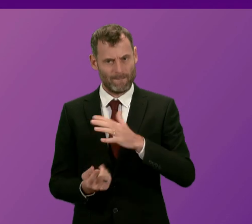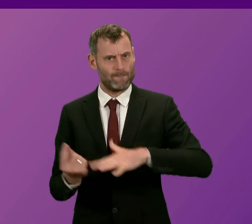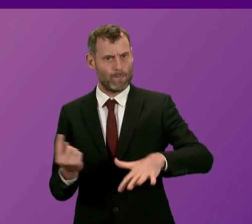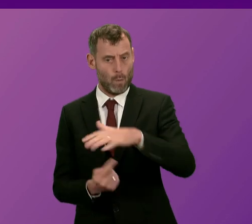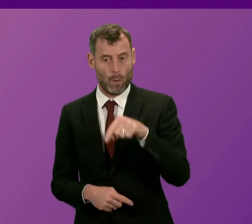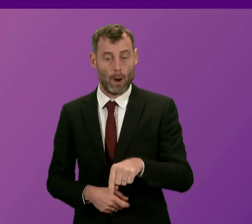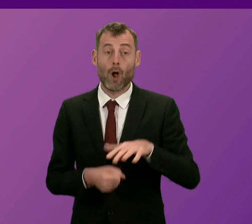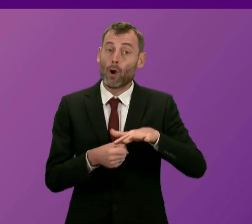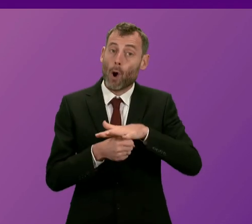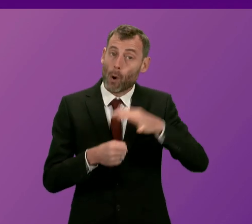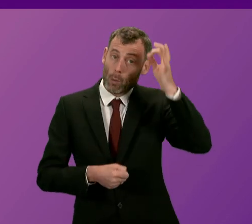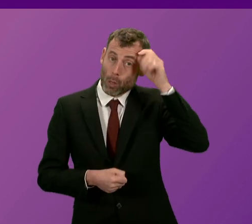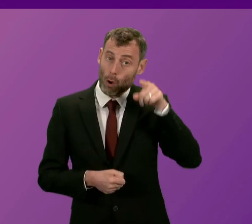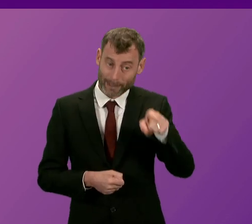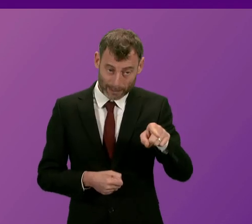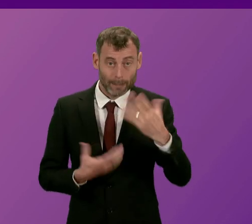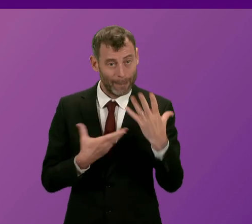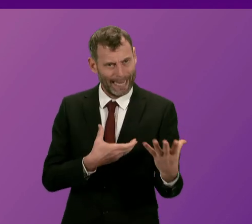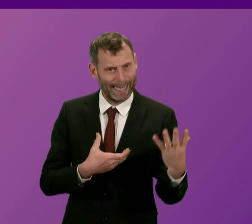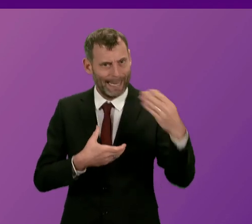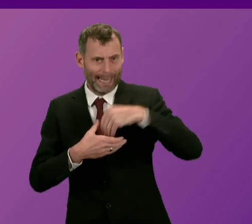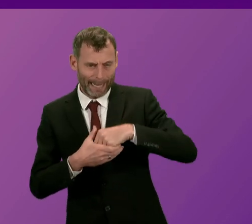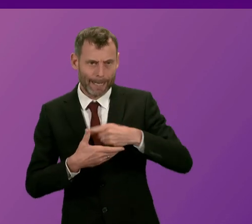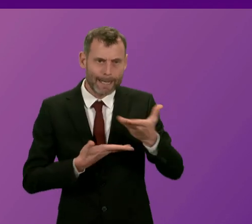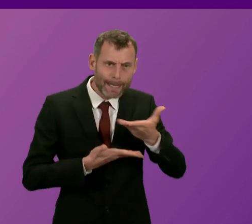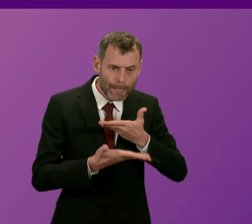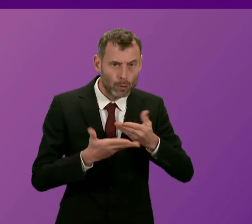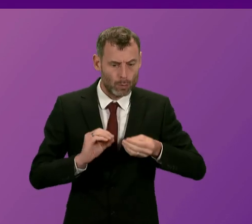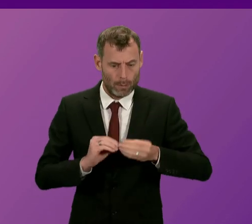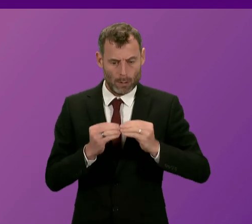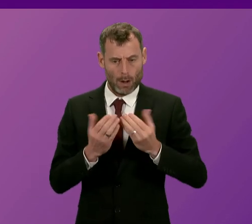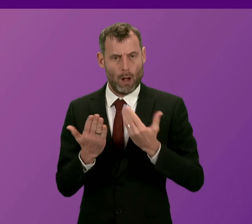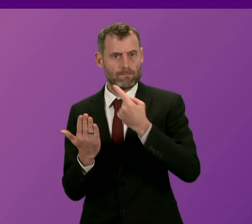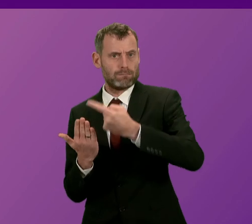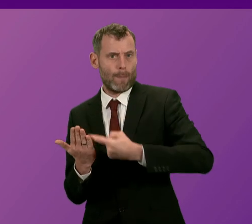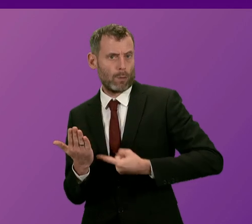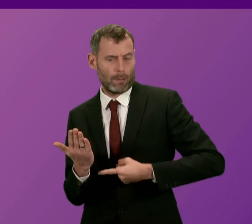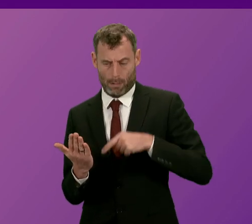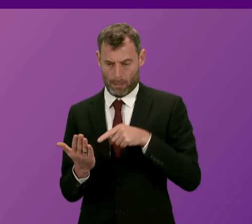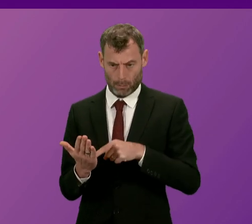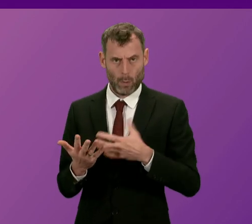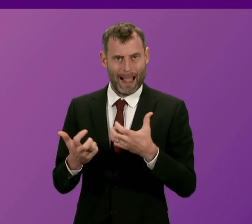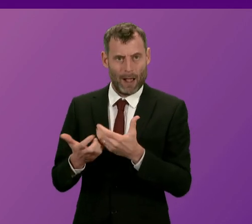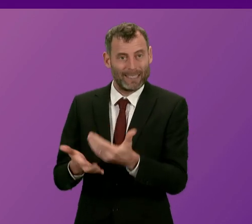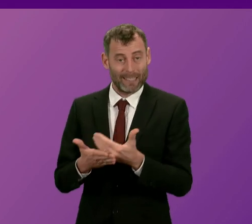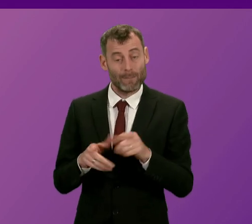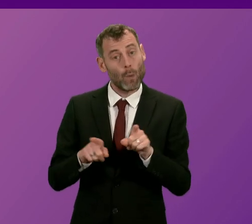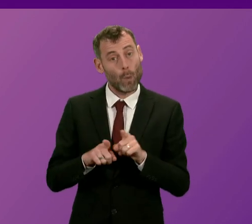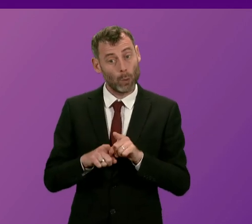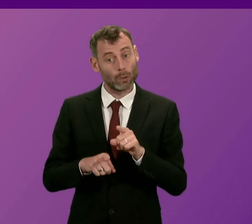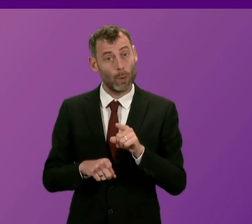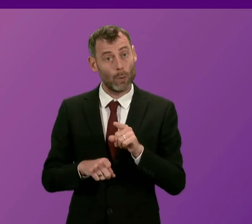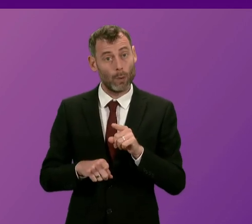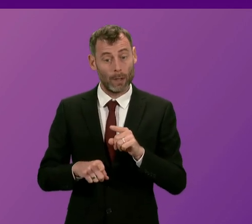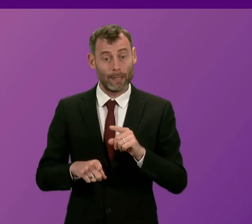authorities have been part of the process of formulating those proposals and they are obviously as the employers of teachers available